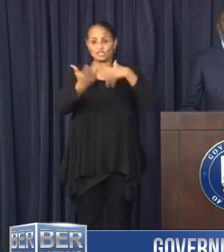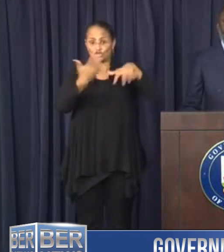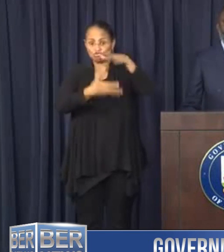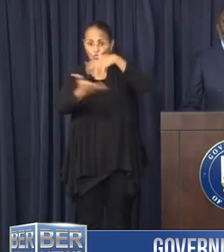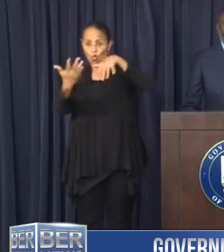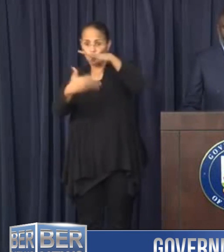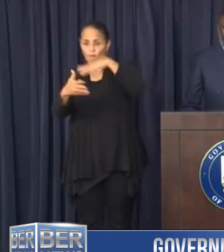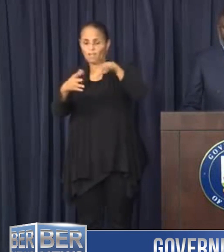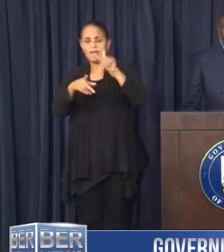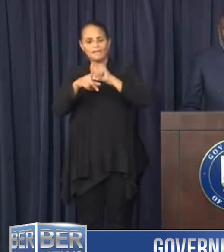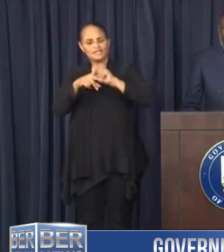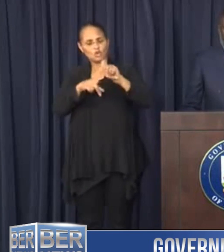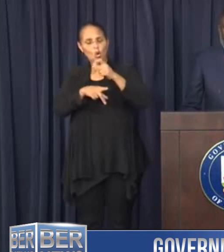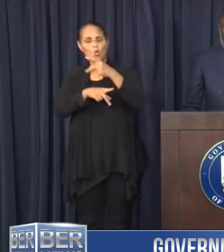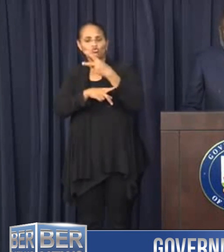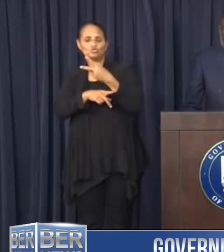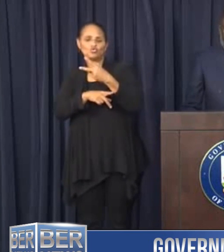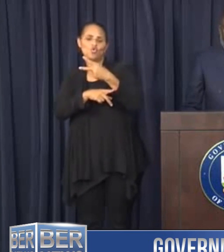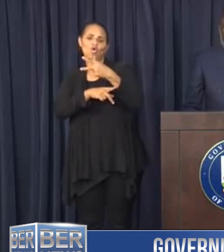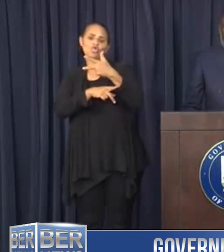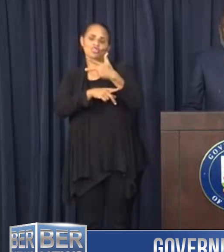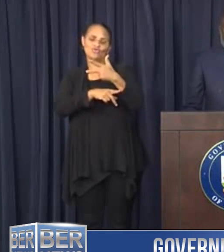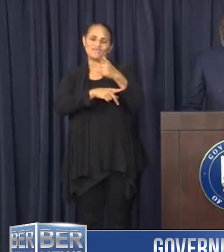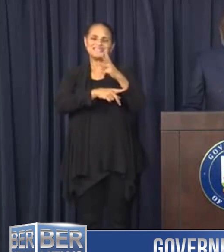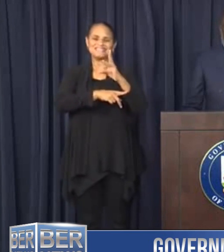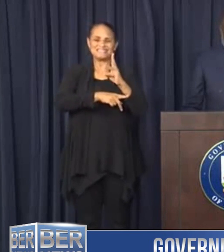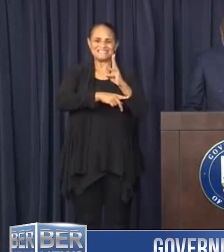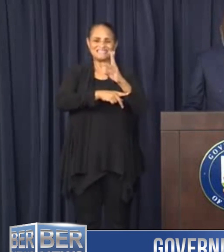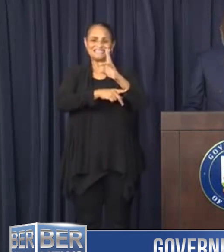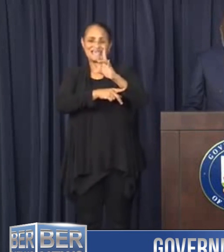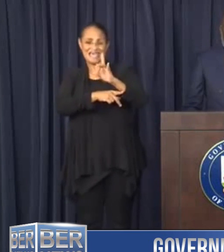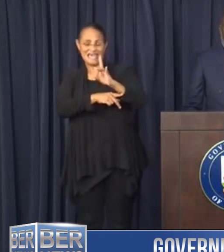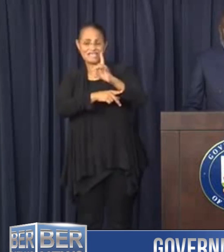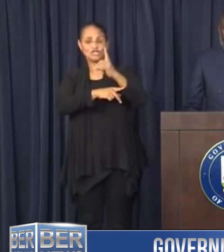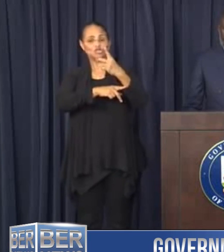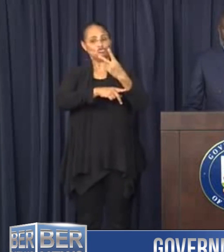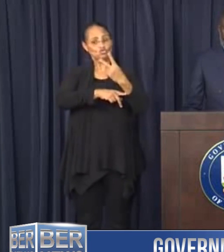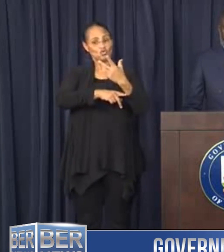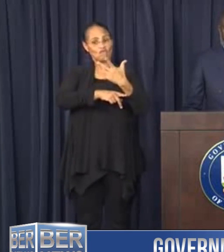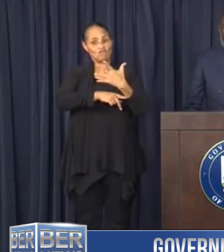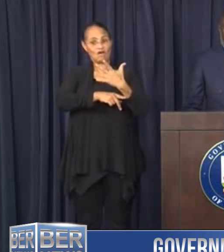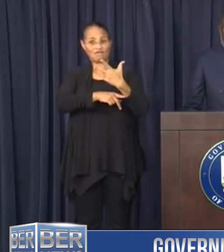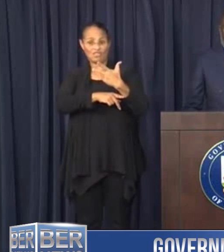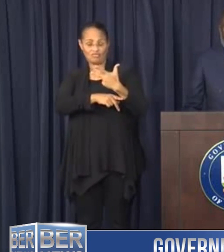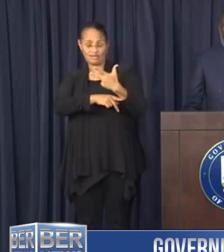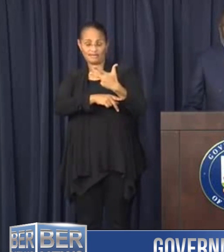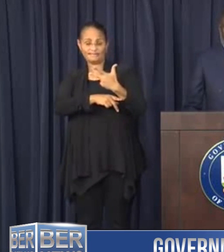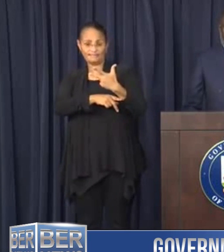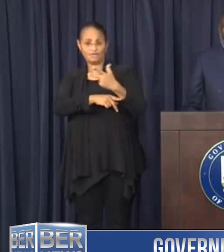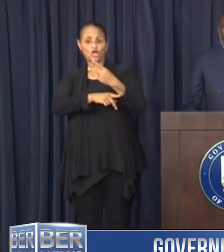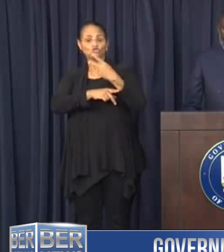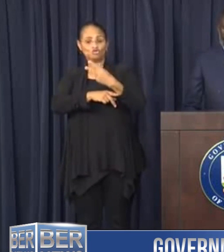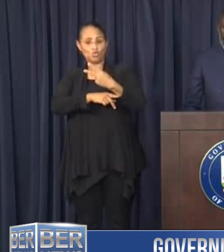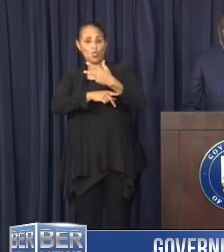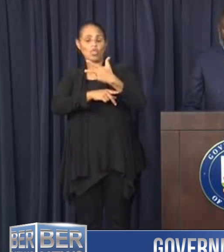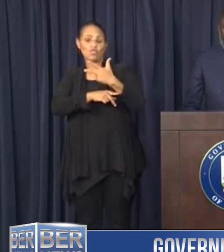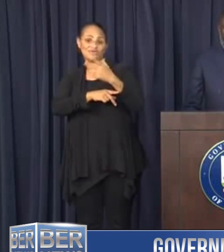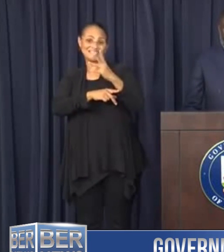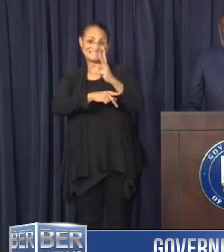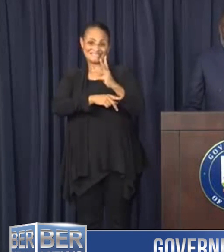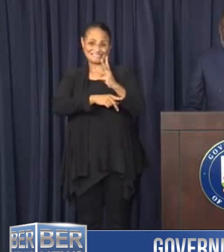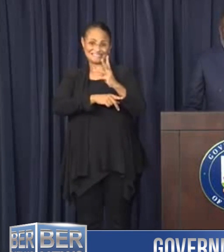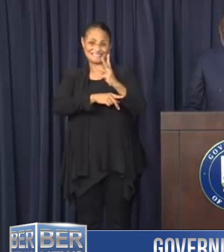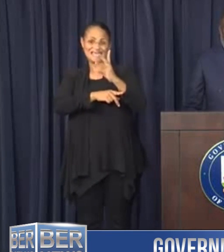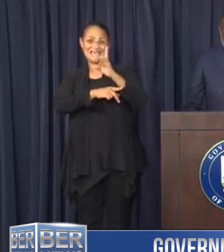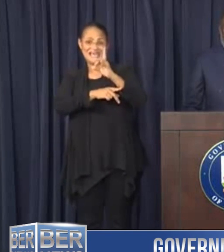please call 236-8253, 236